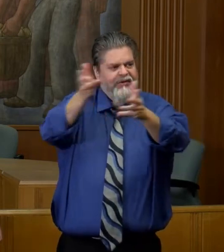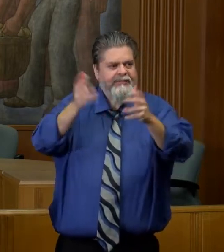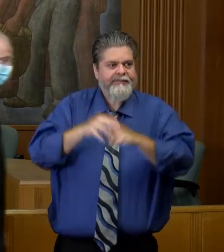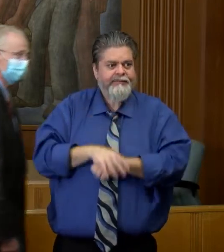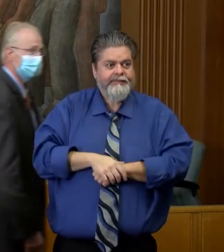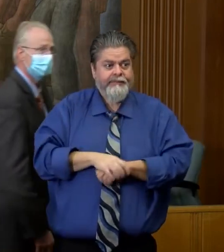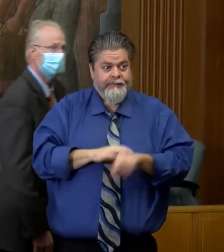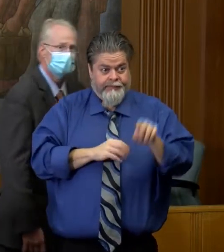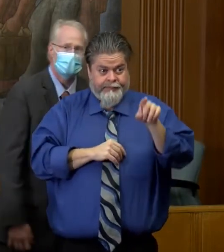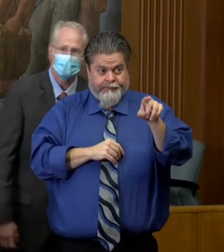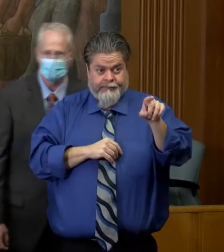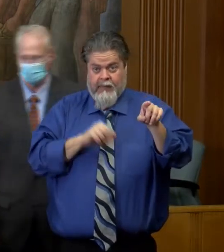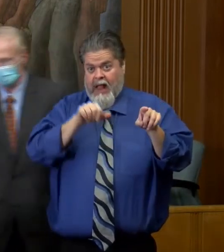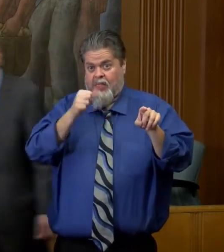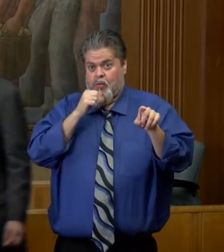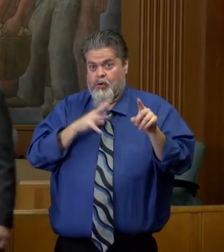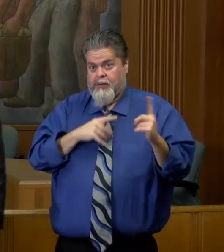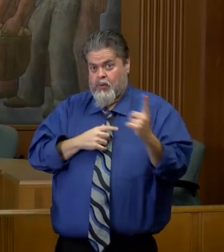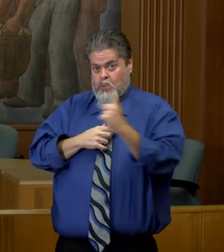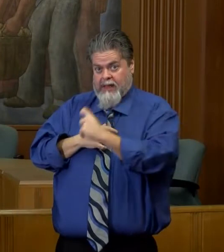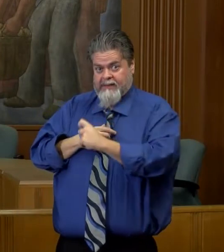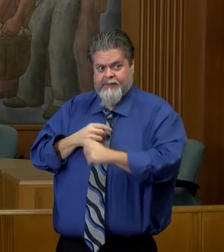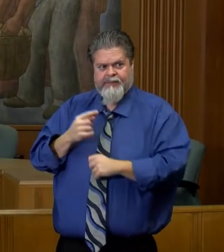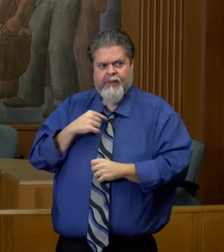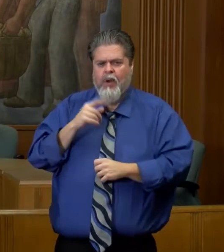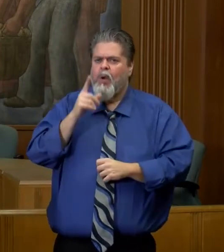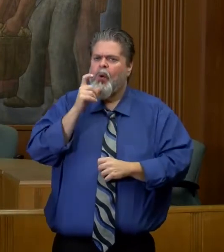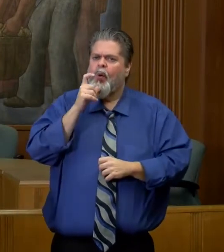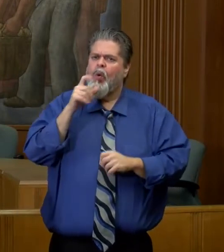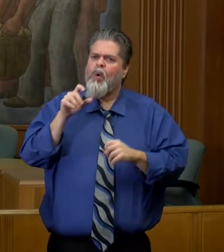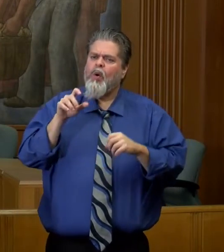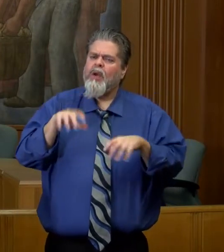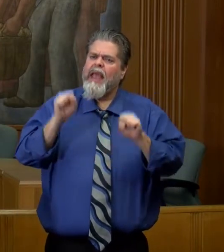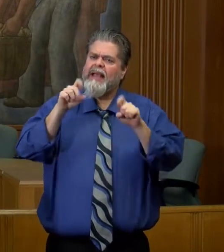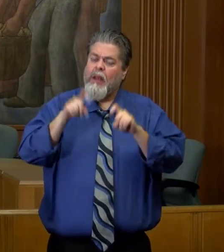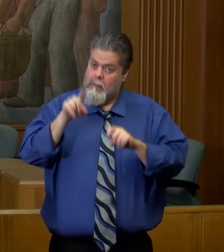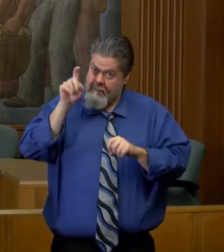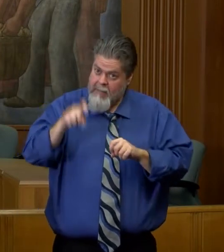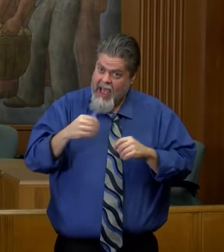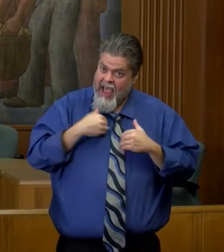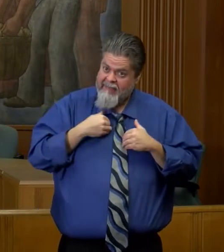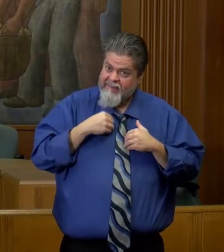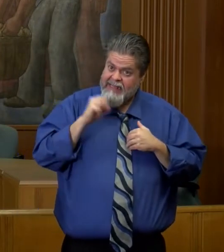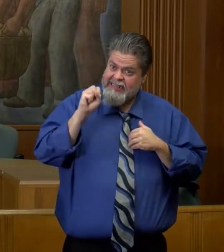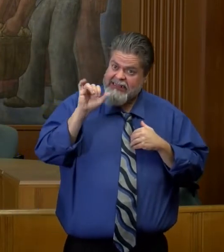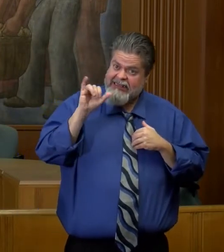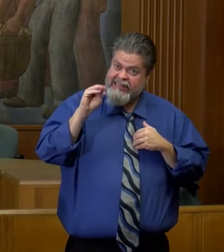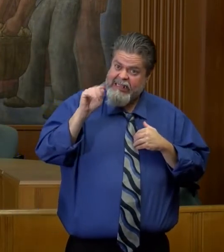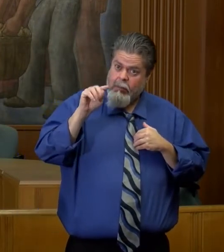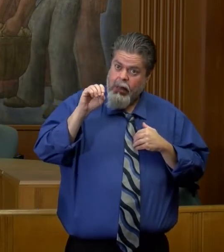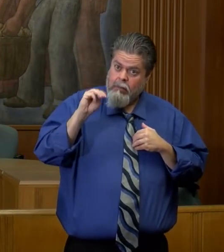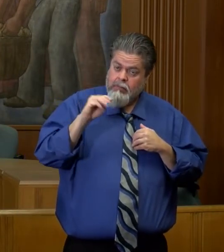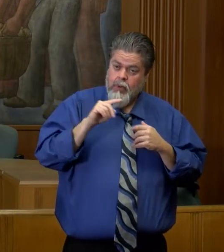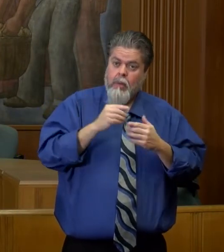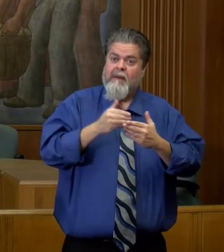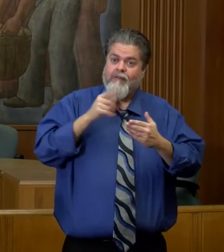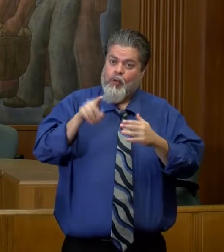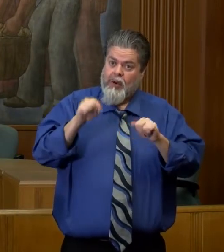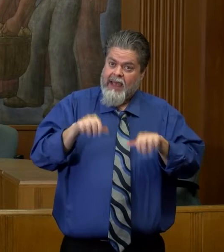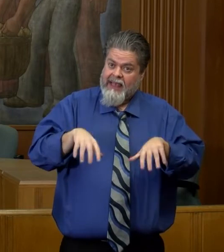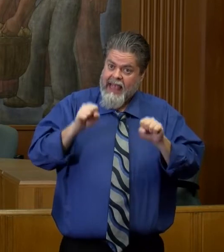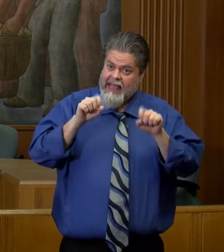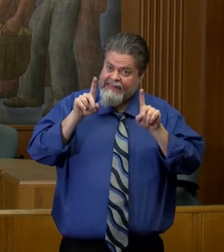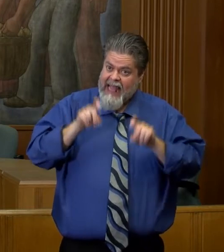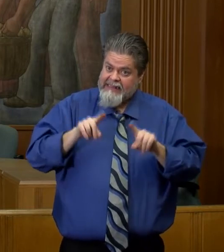I have a question for you as well. Who can get a test? have to have symptoms in order to test themselves for those post-contact?